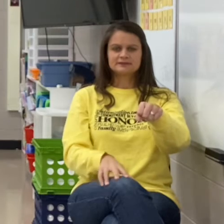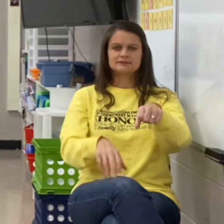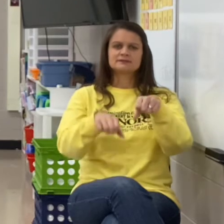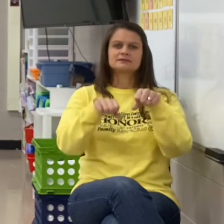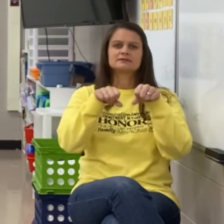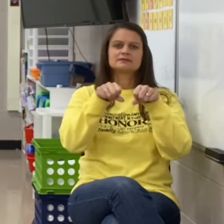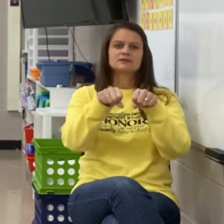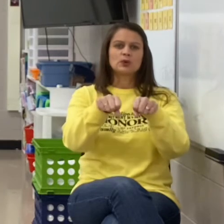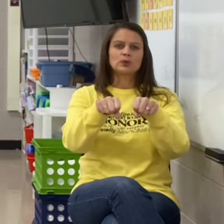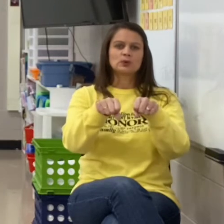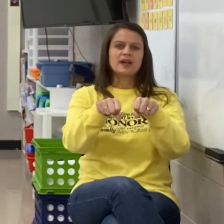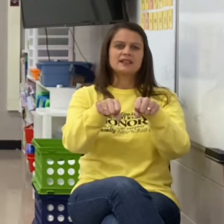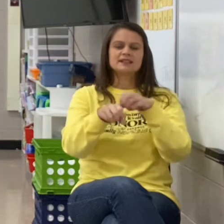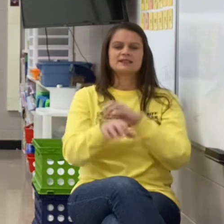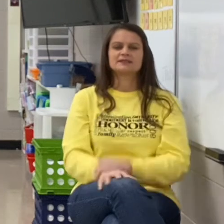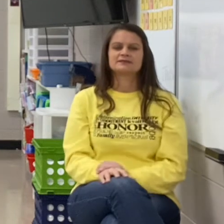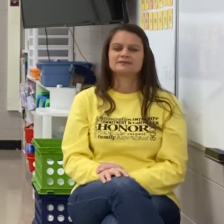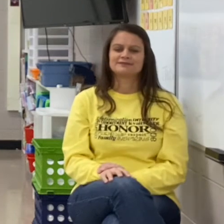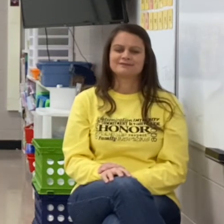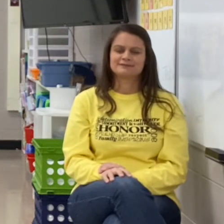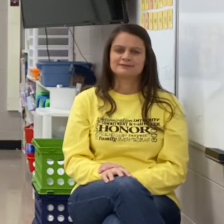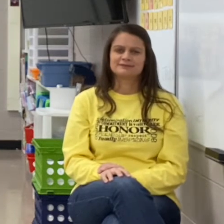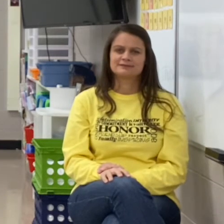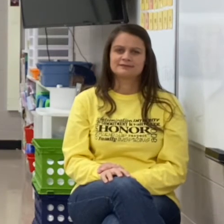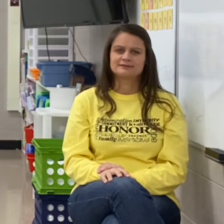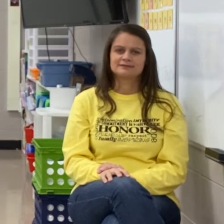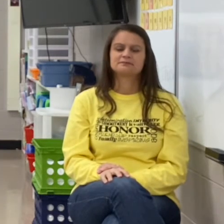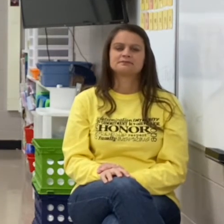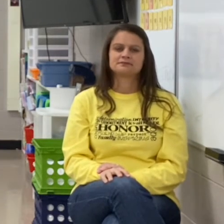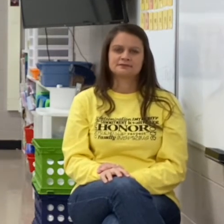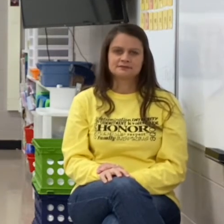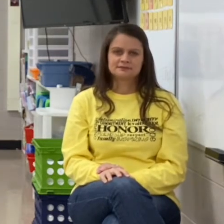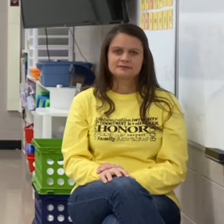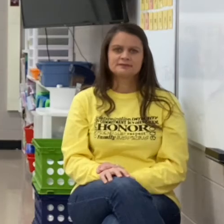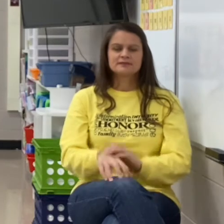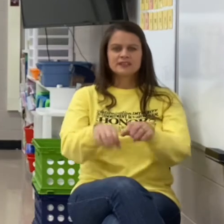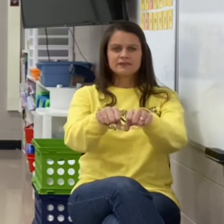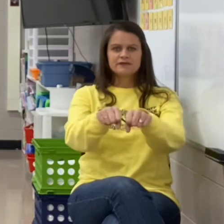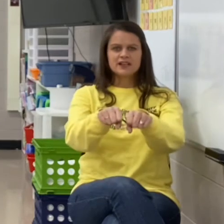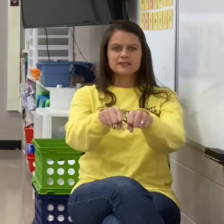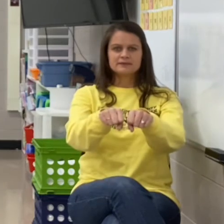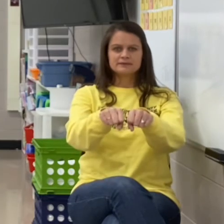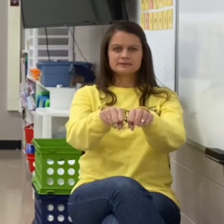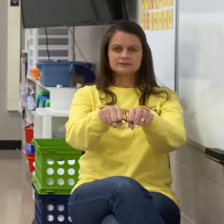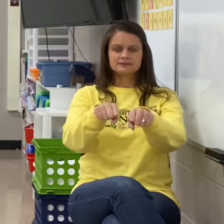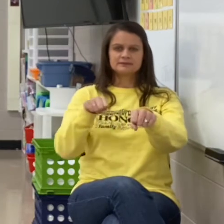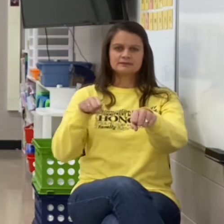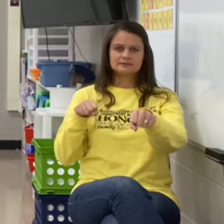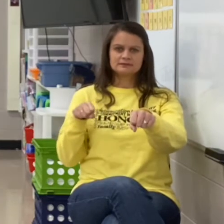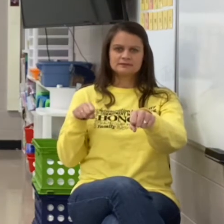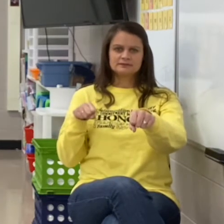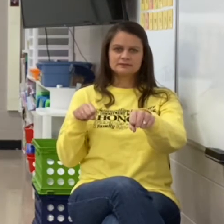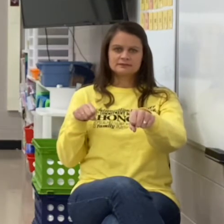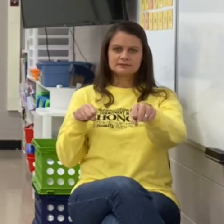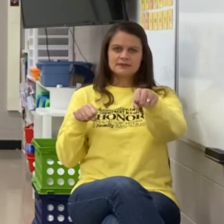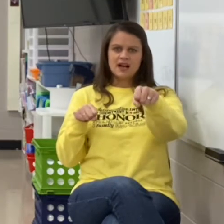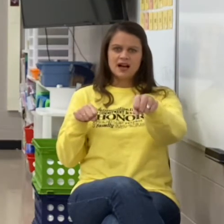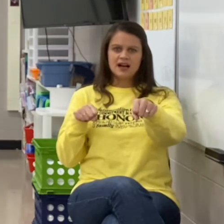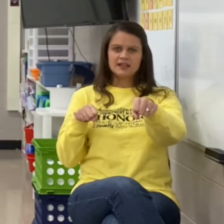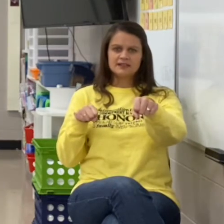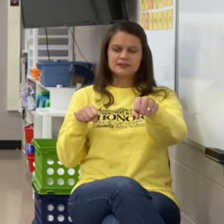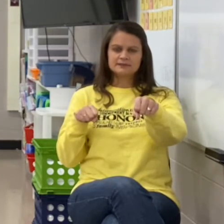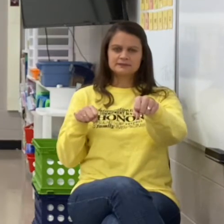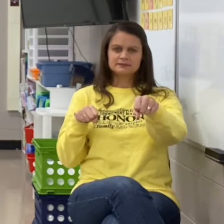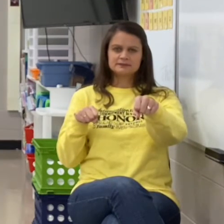the beginning and the word becomes red. Awesome. Now we're going to take away part of the word. Word is fun. Fun. Without the f. What's left?